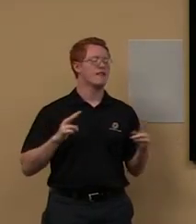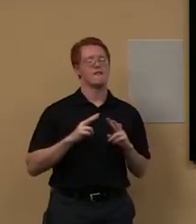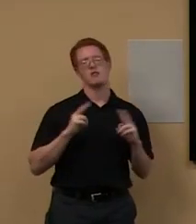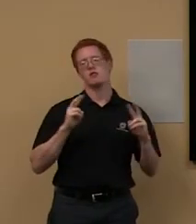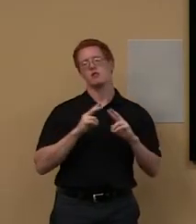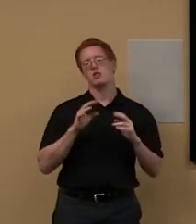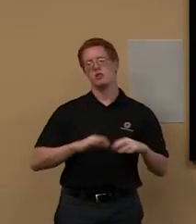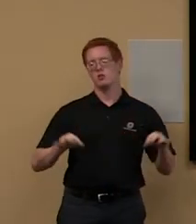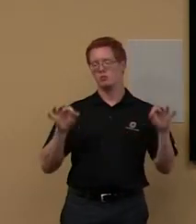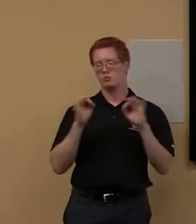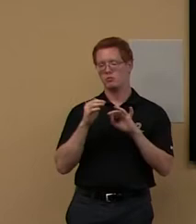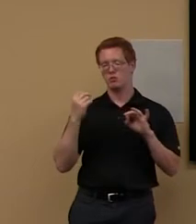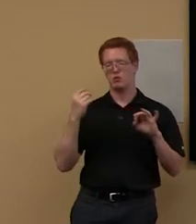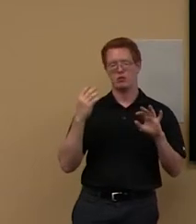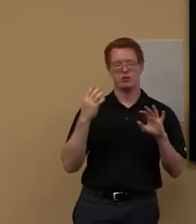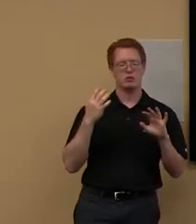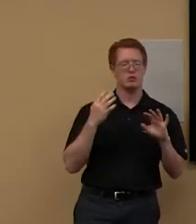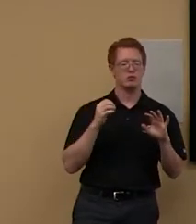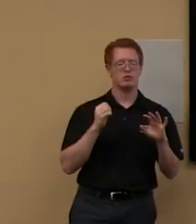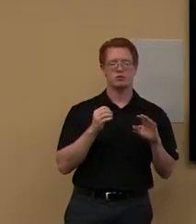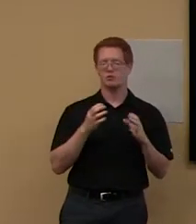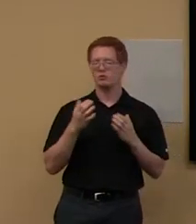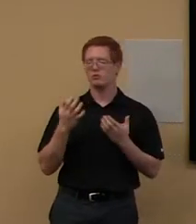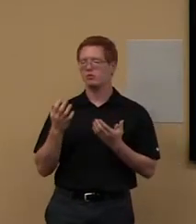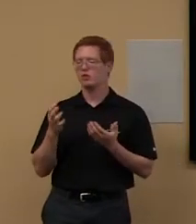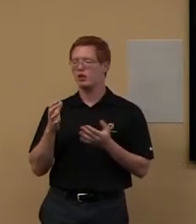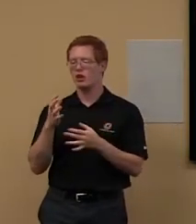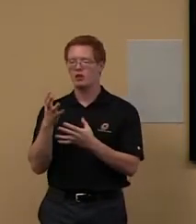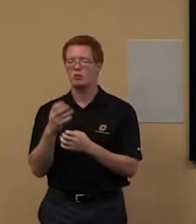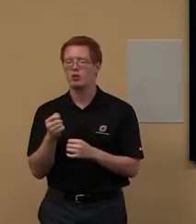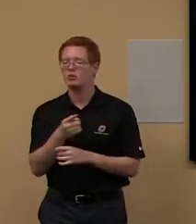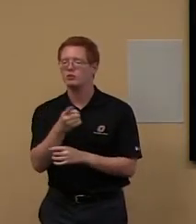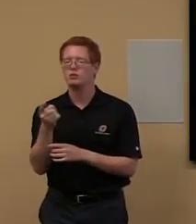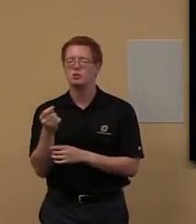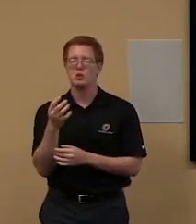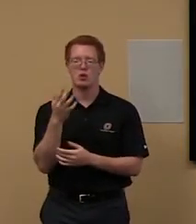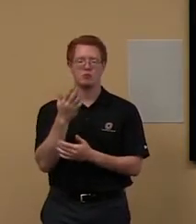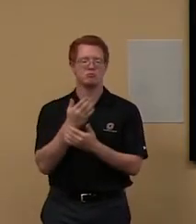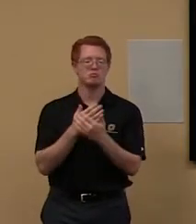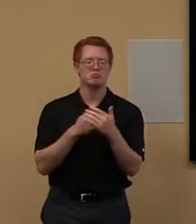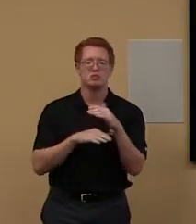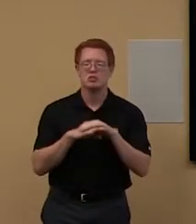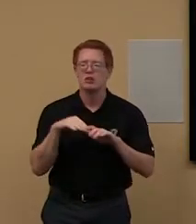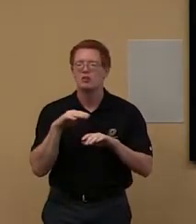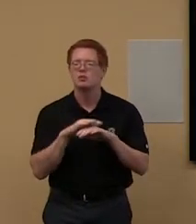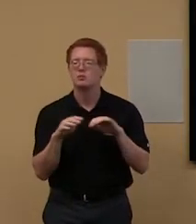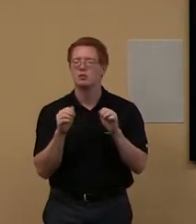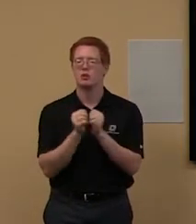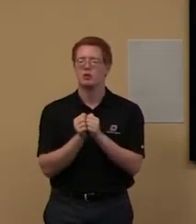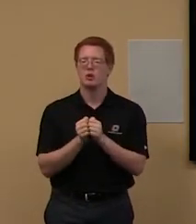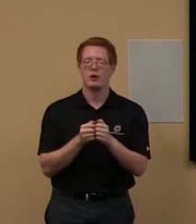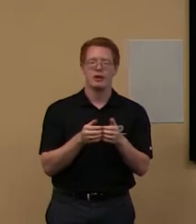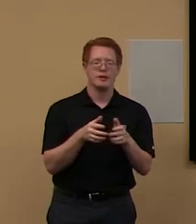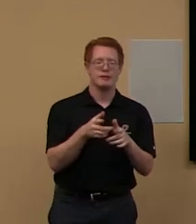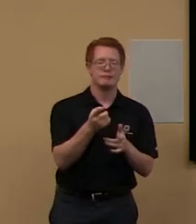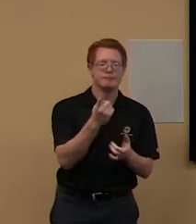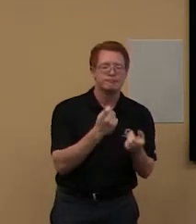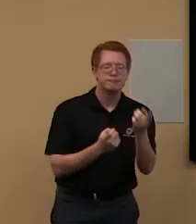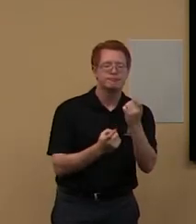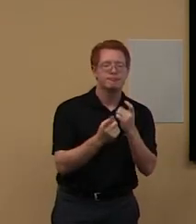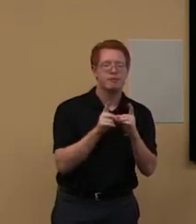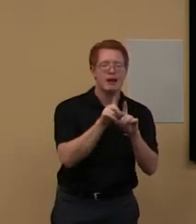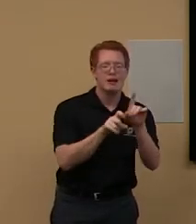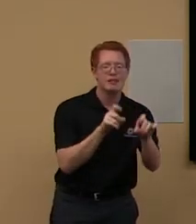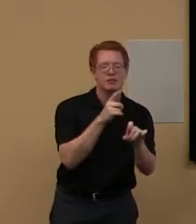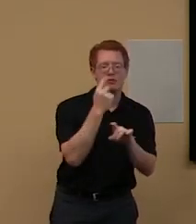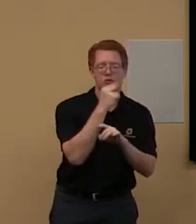important for you to get familiar and comfortable with, with just ordering as much as you want to and as often as you can. Don't be